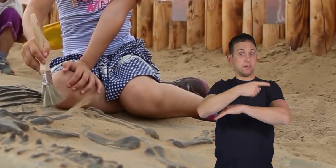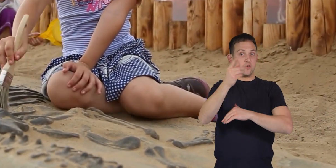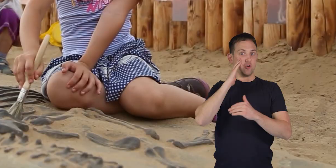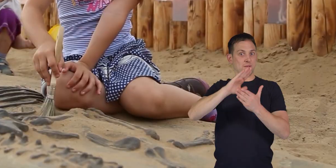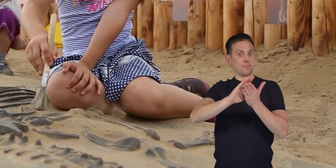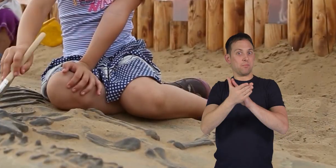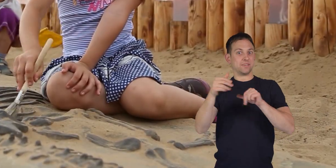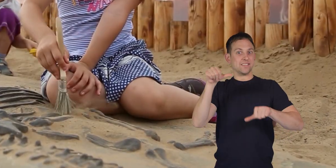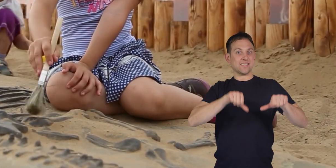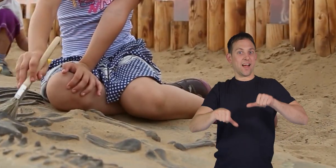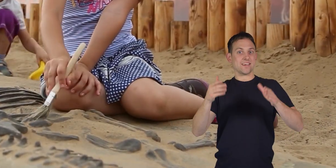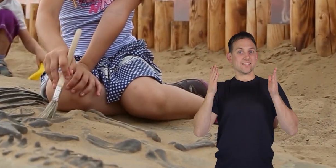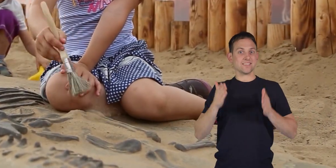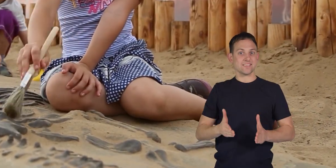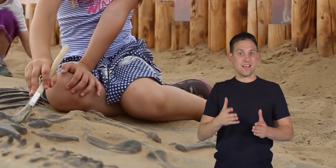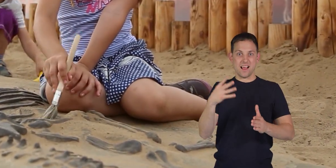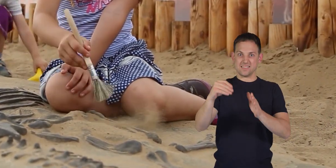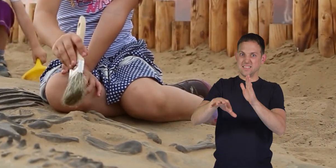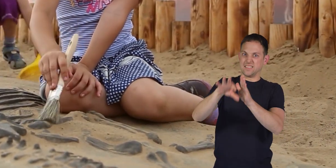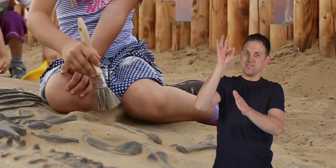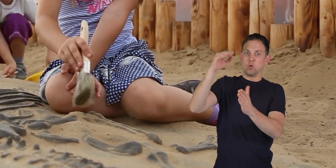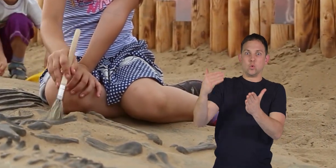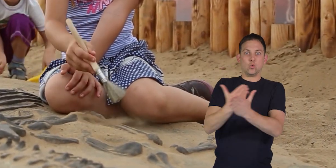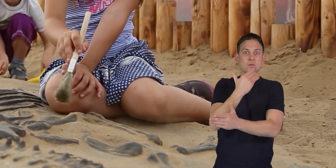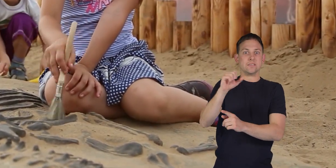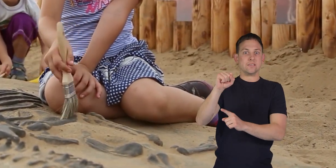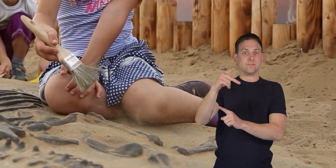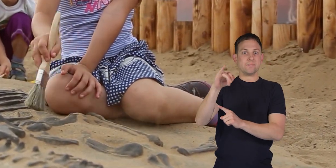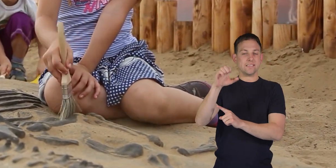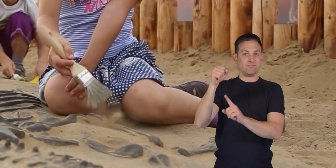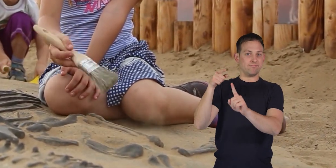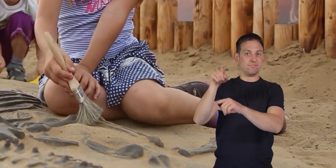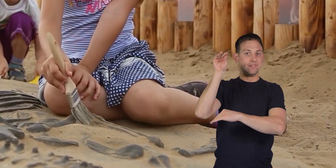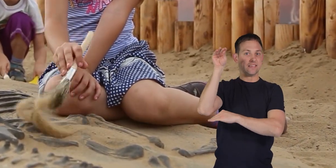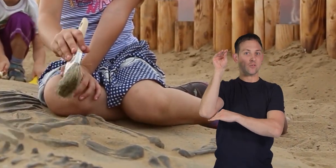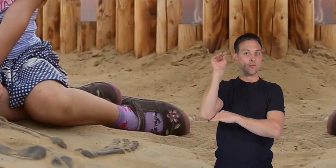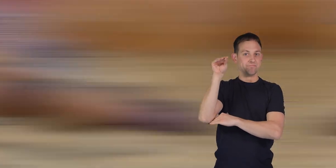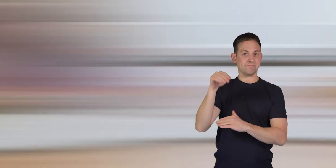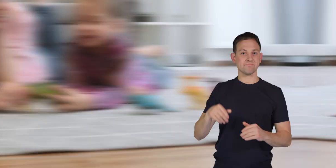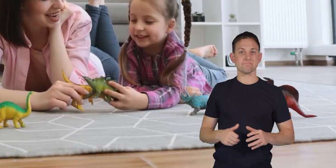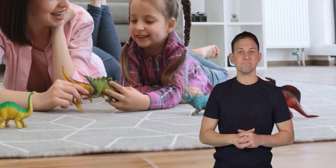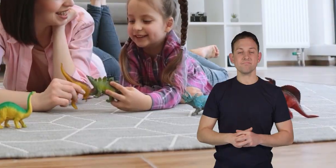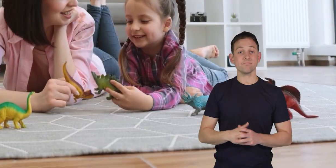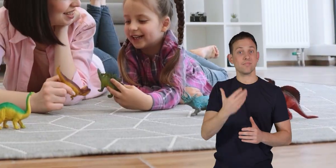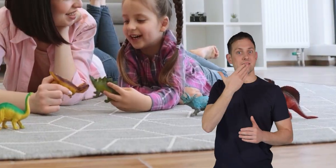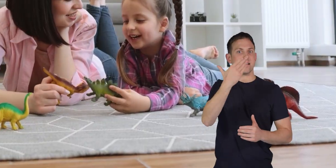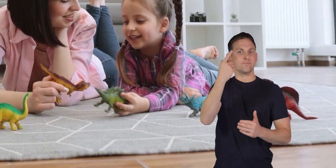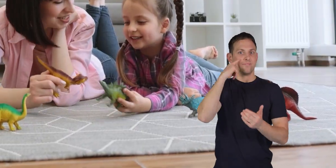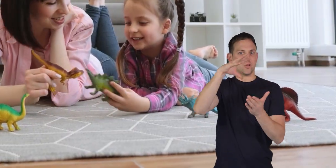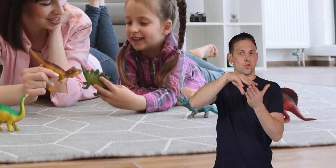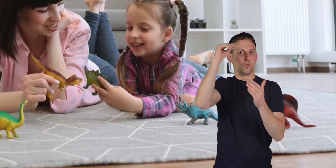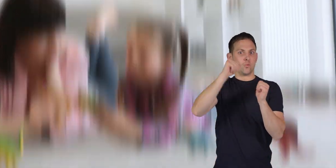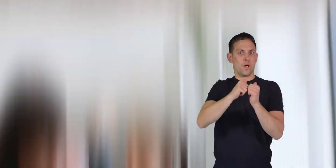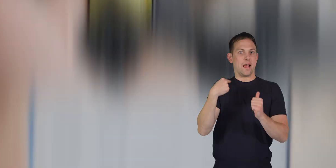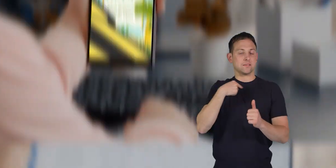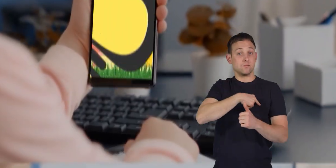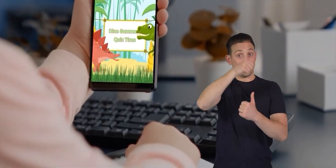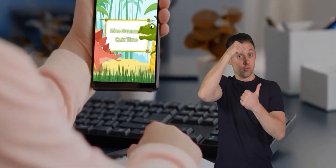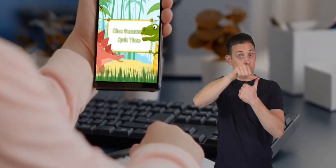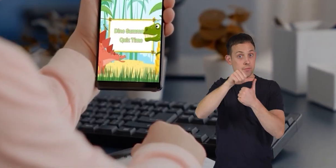you will become a scientist and discover a new species of dinosaur. Thanks for learning with us! Remember to check out